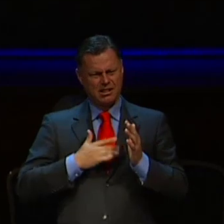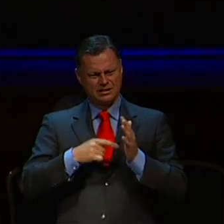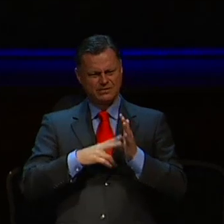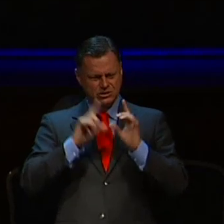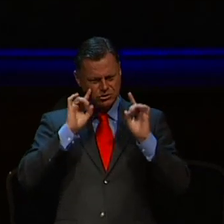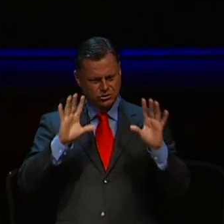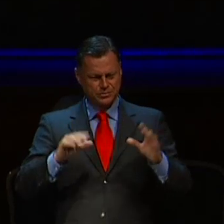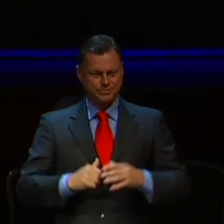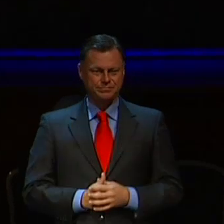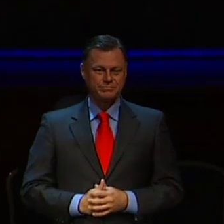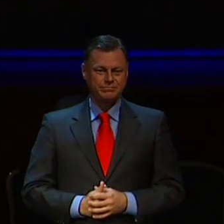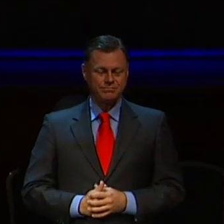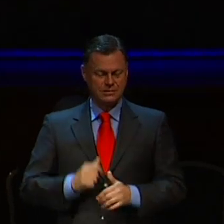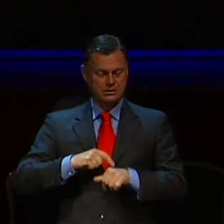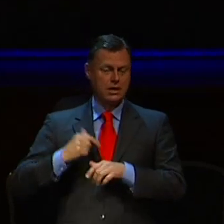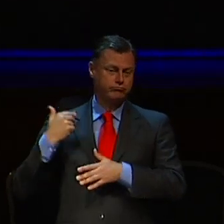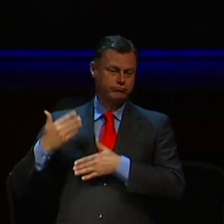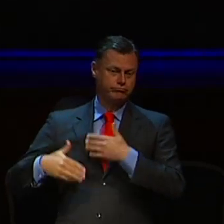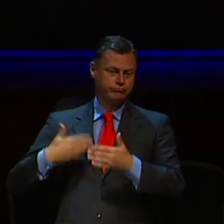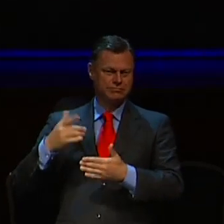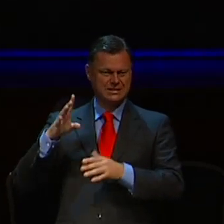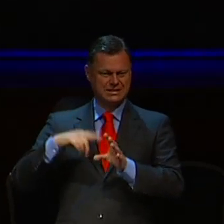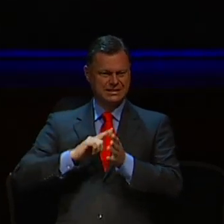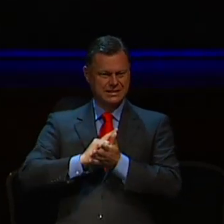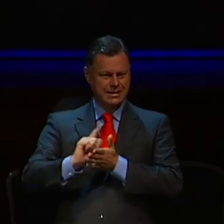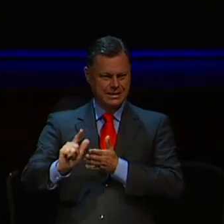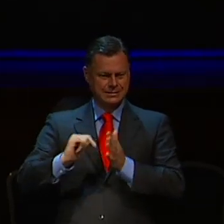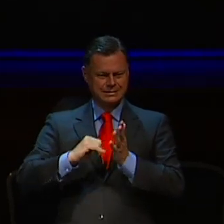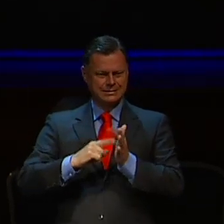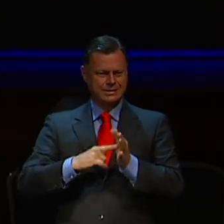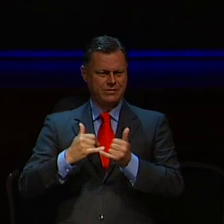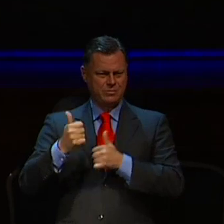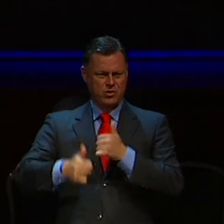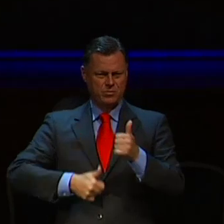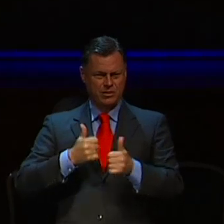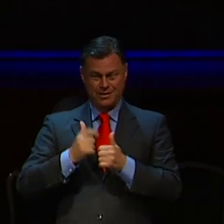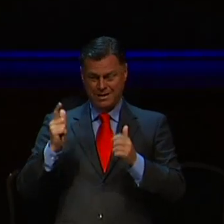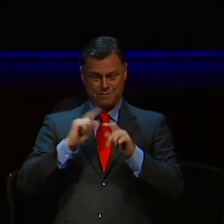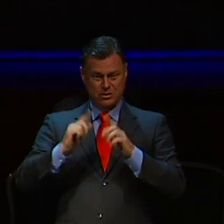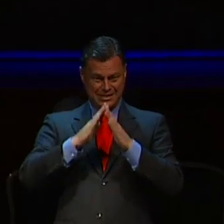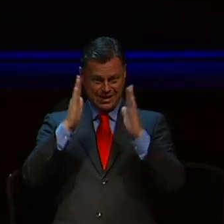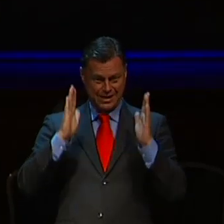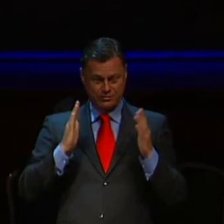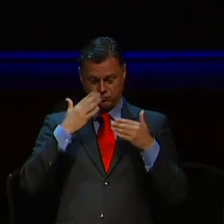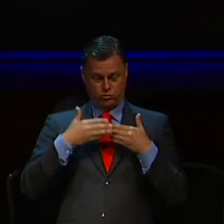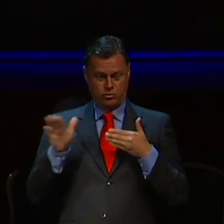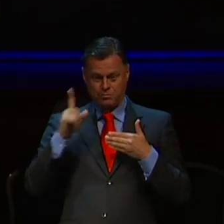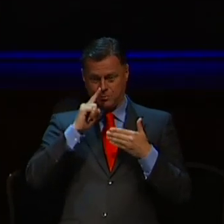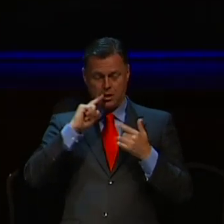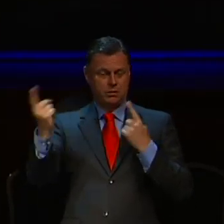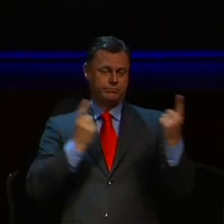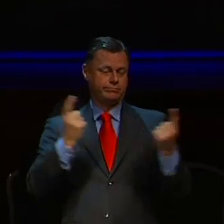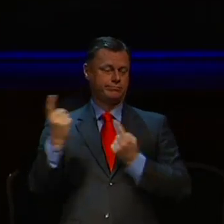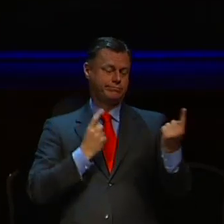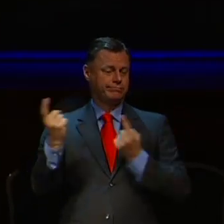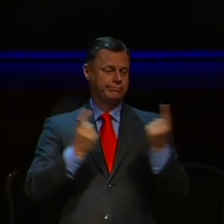Ten years later, Stella was so famous and popular that she could barely leave the house without people constantly approaching